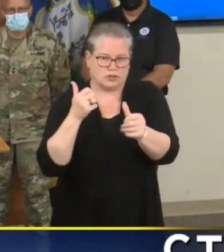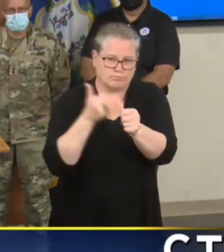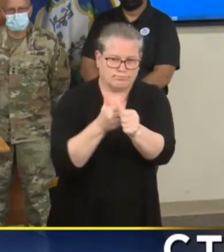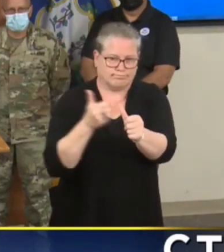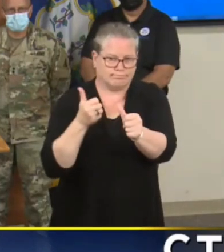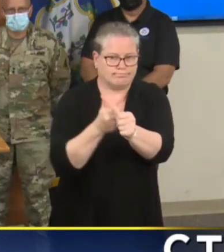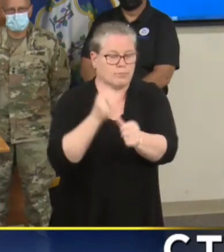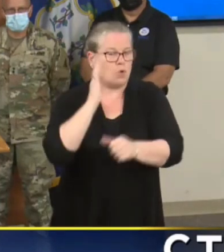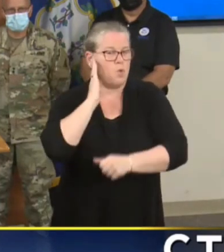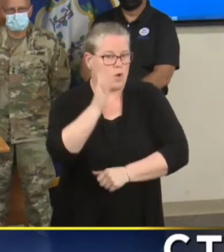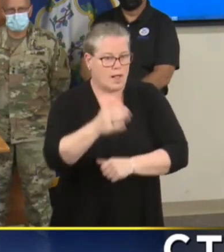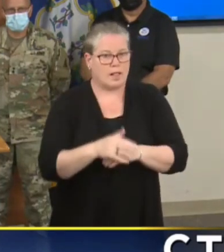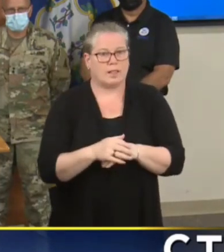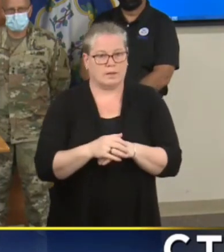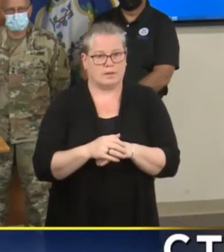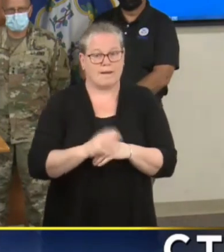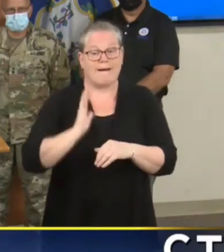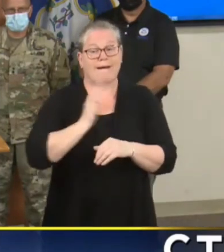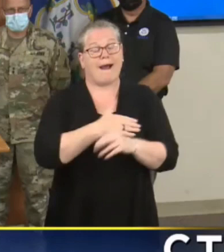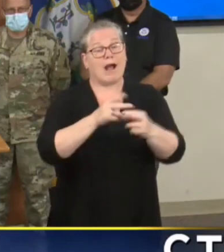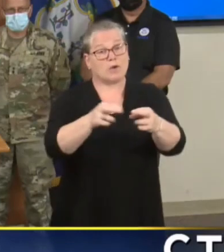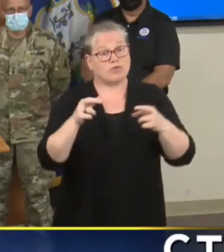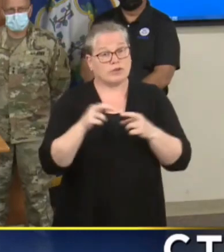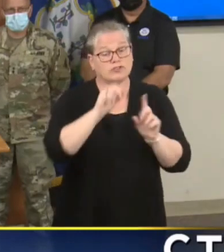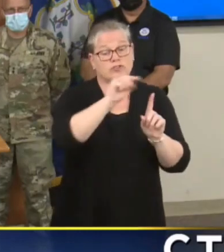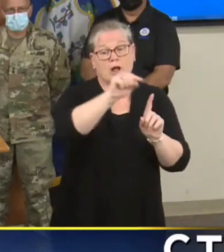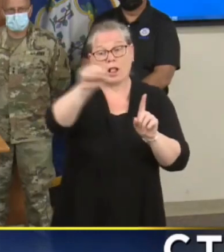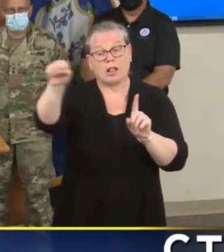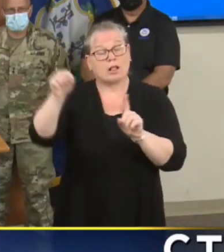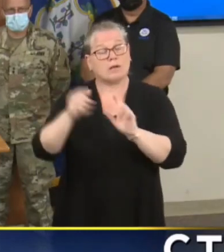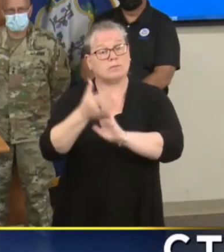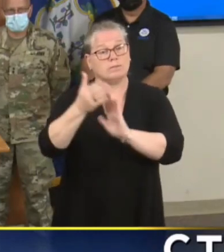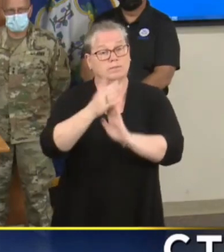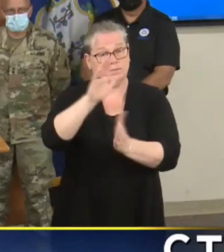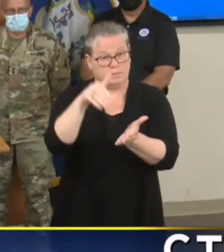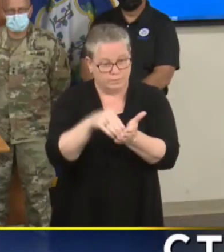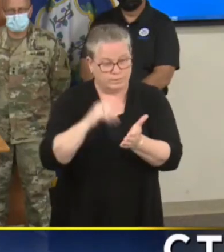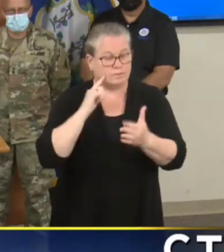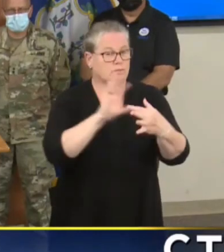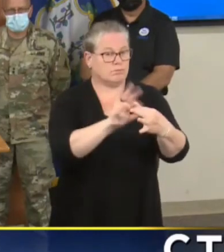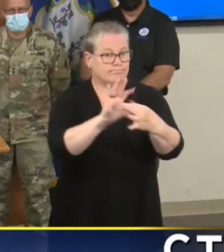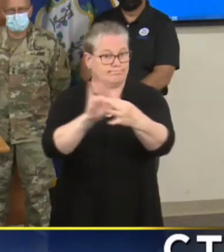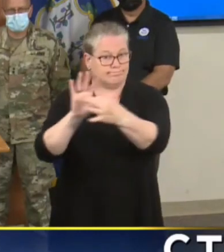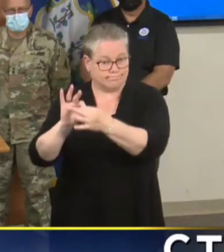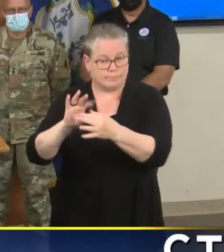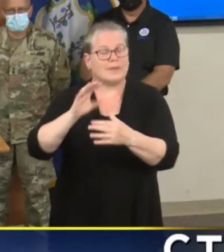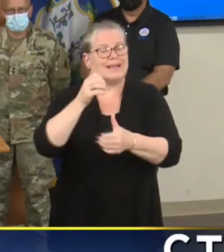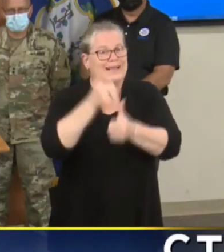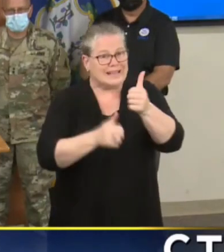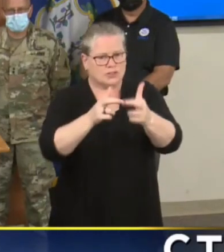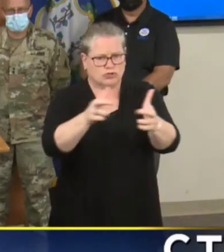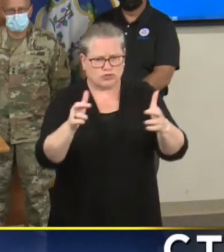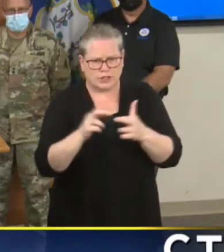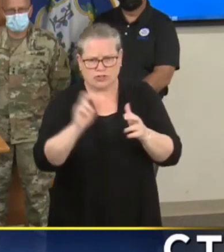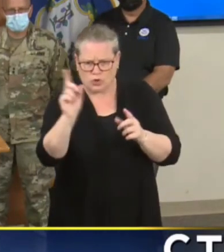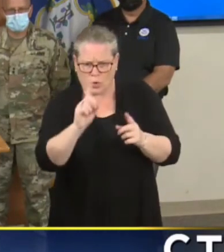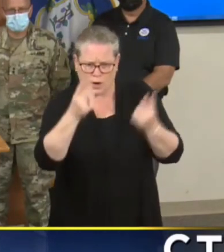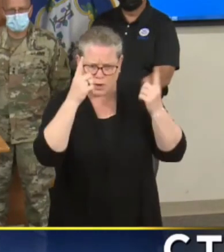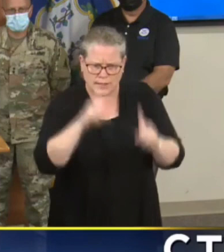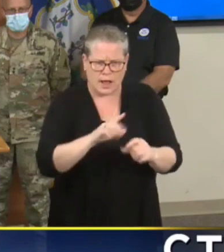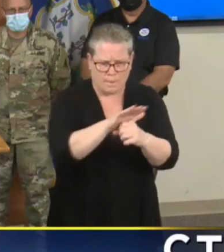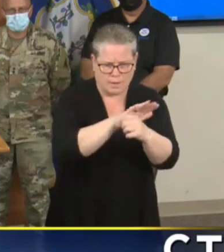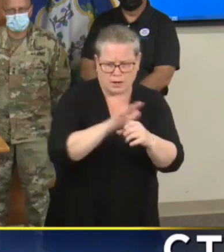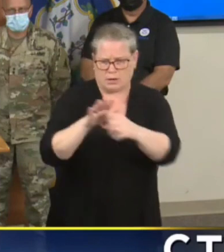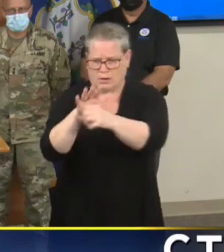They are plugged into each of our regional operations centers so they'll be able to tell you by region exactly what is being